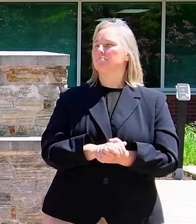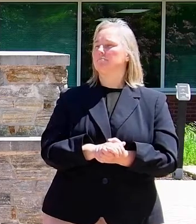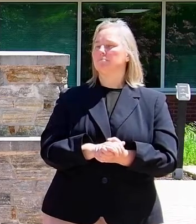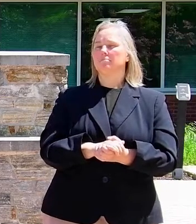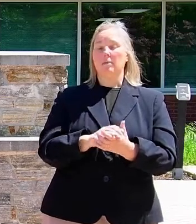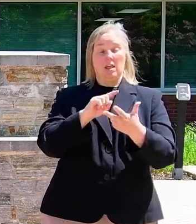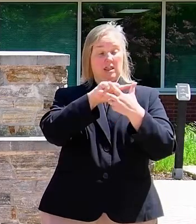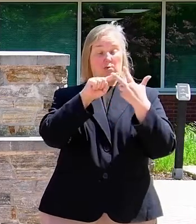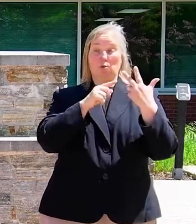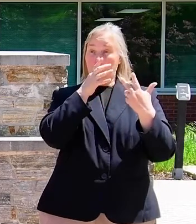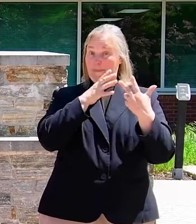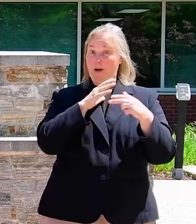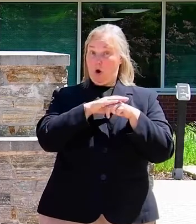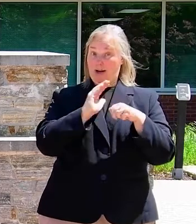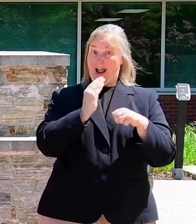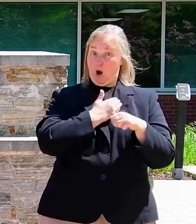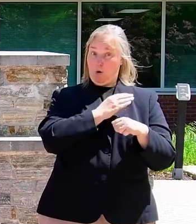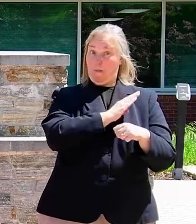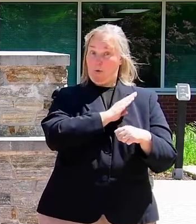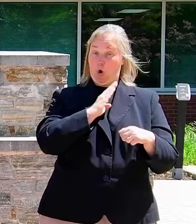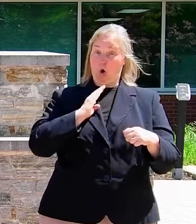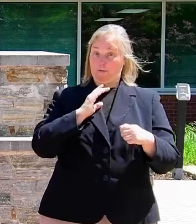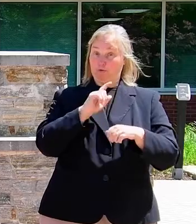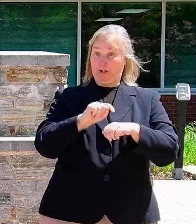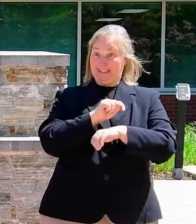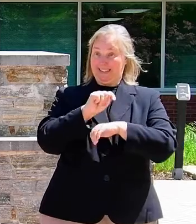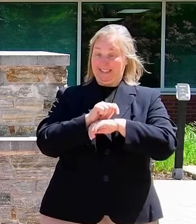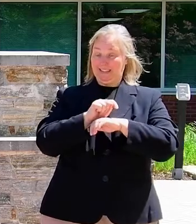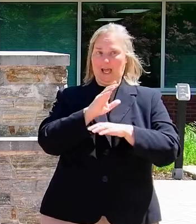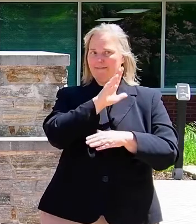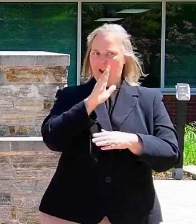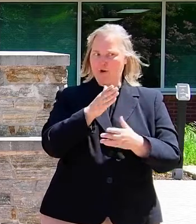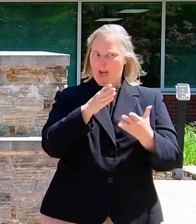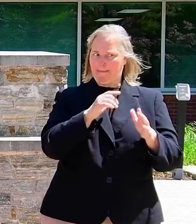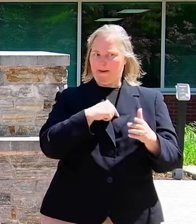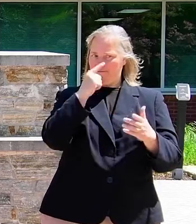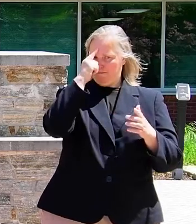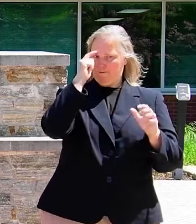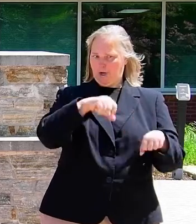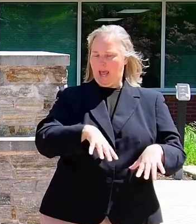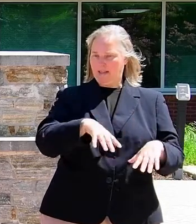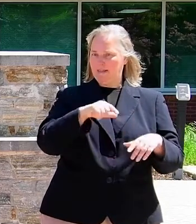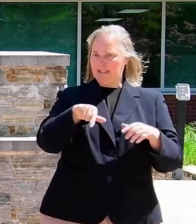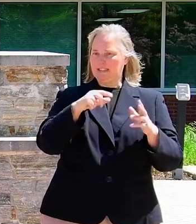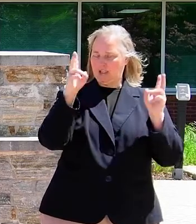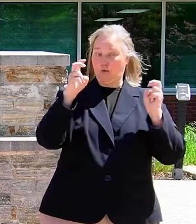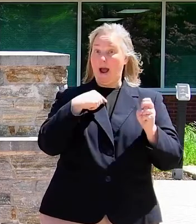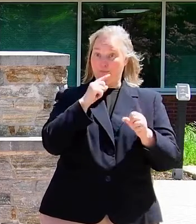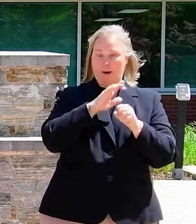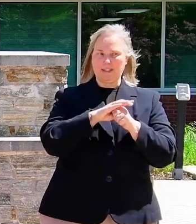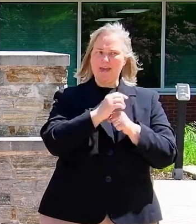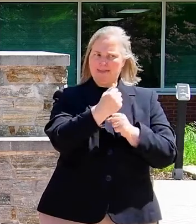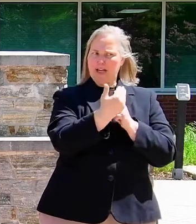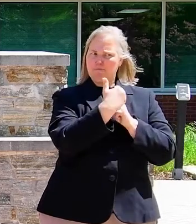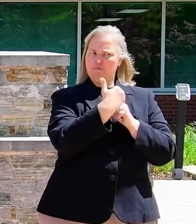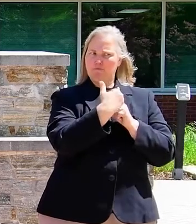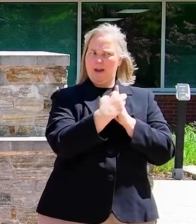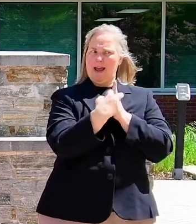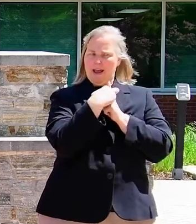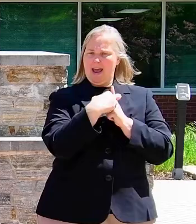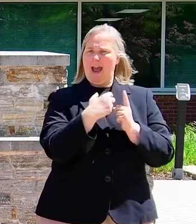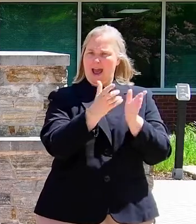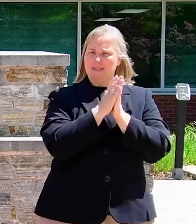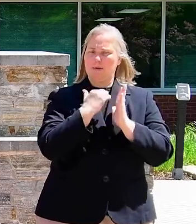These three women on our board of trustees have never let me forget this issue, I promise. They ask me about it all the time.